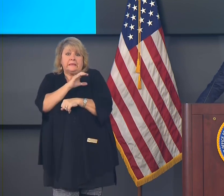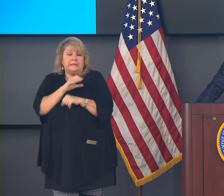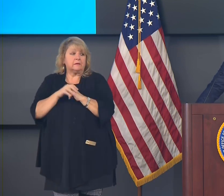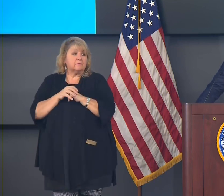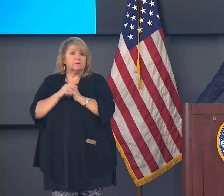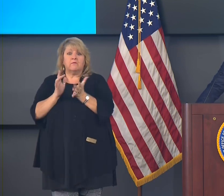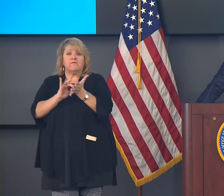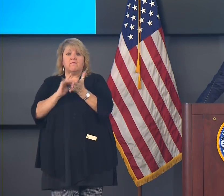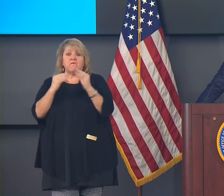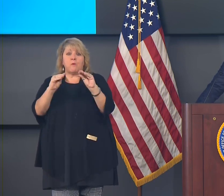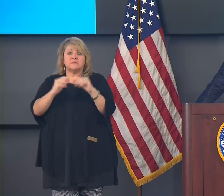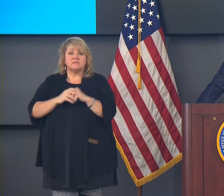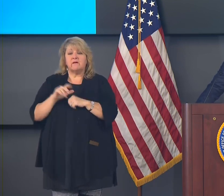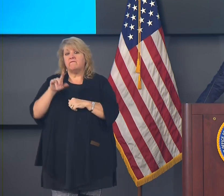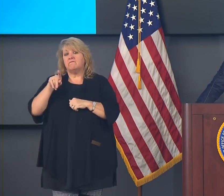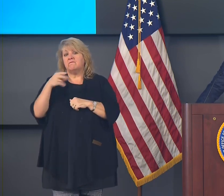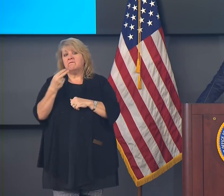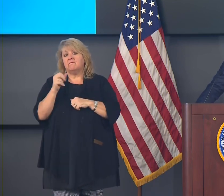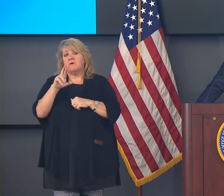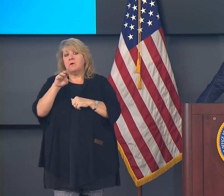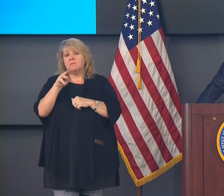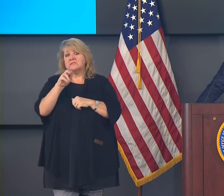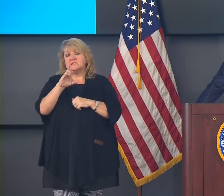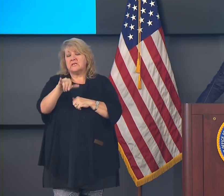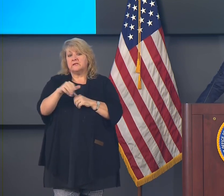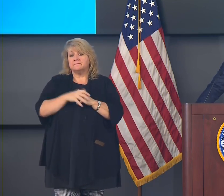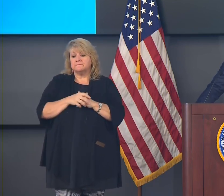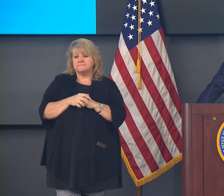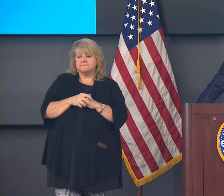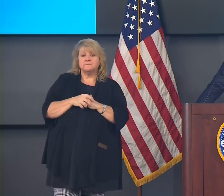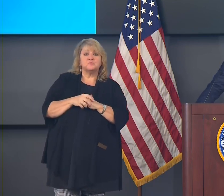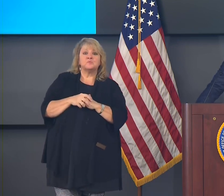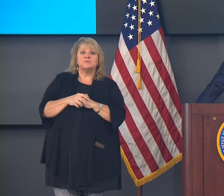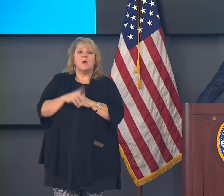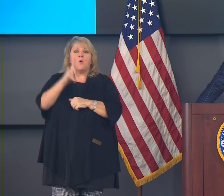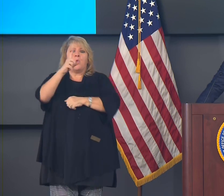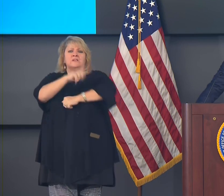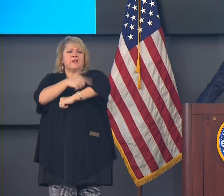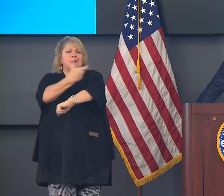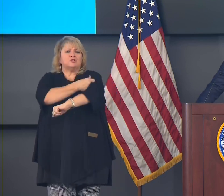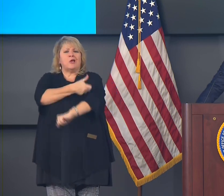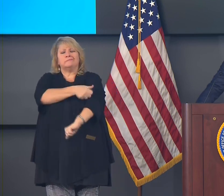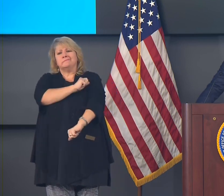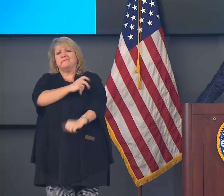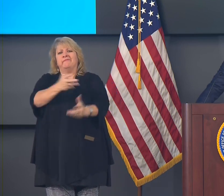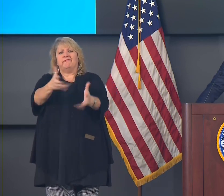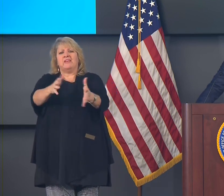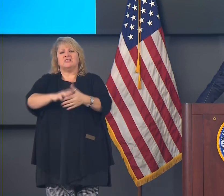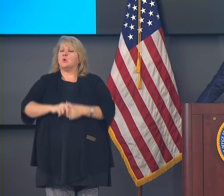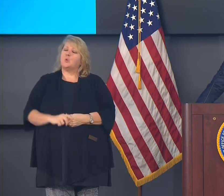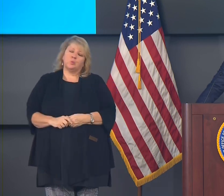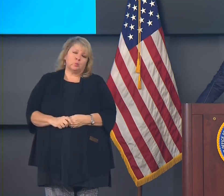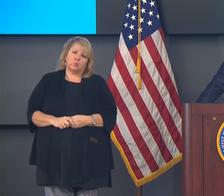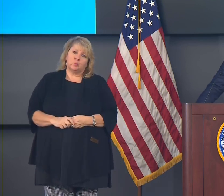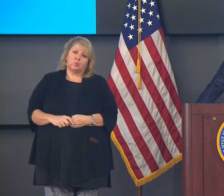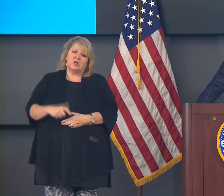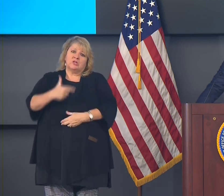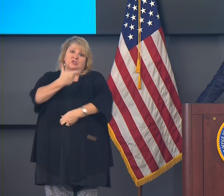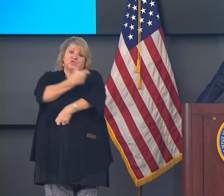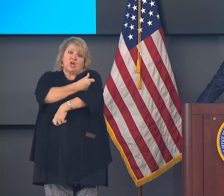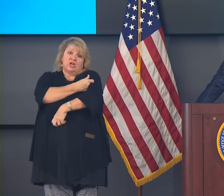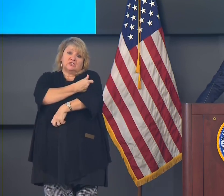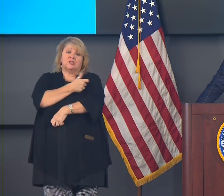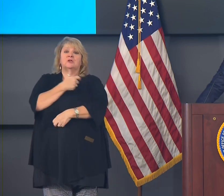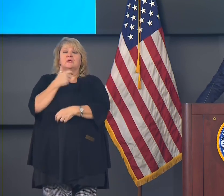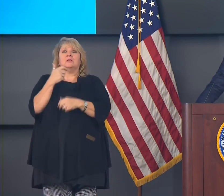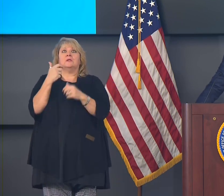and get the vaccine. Understand it won't be one and done because you've got to have a second dose within 21 days